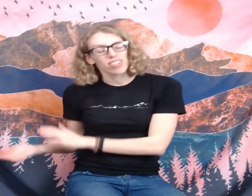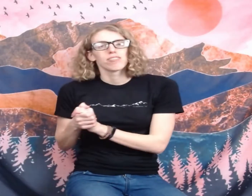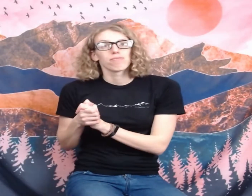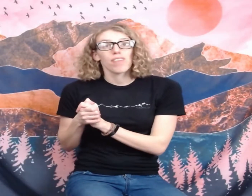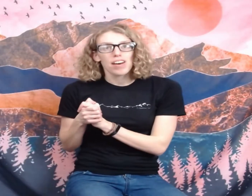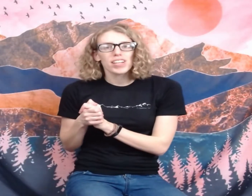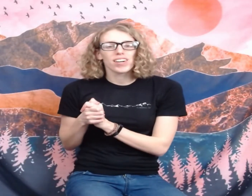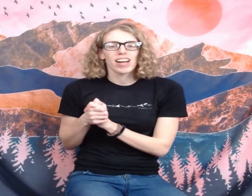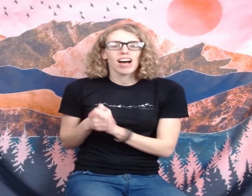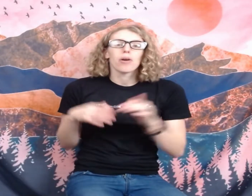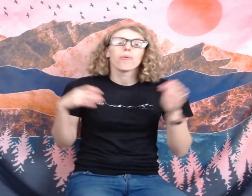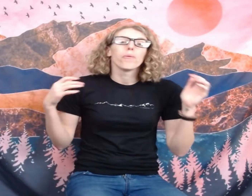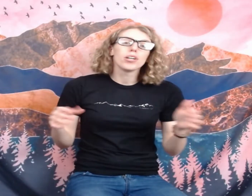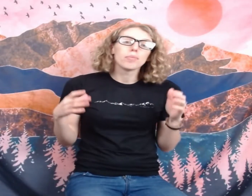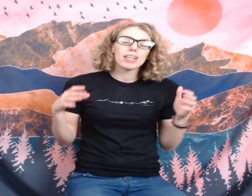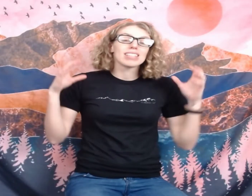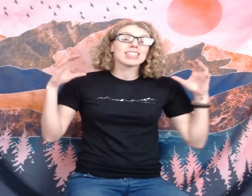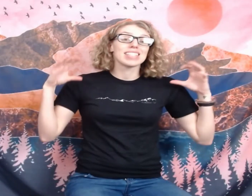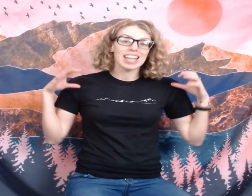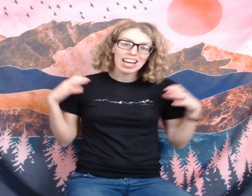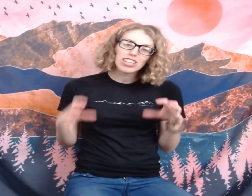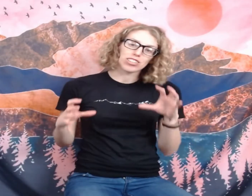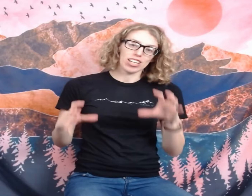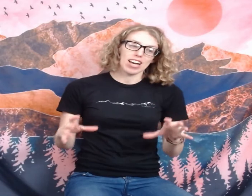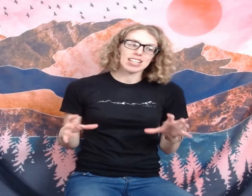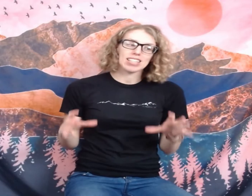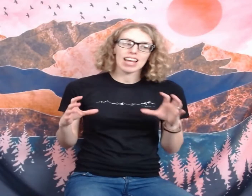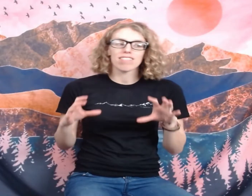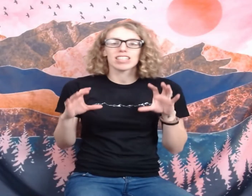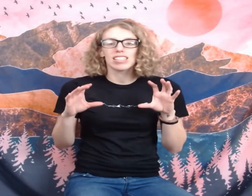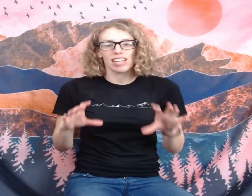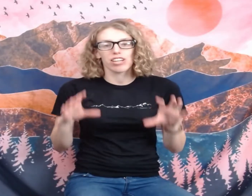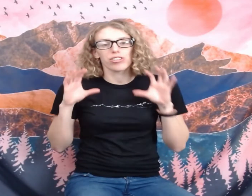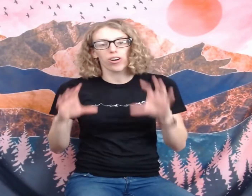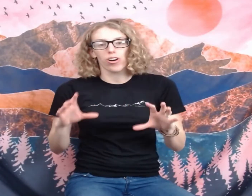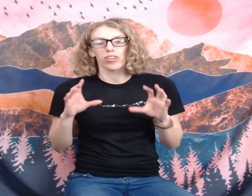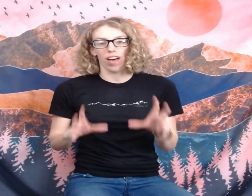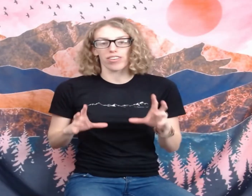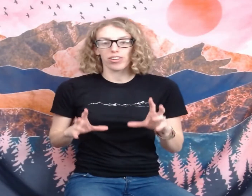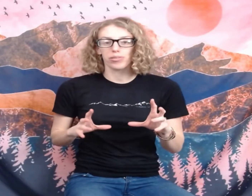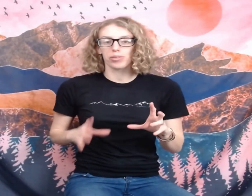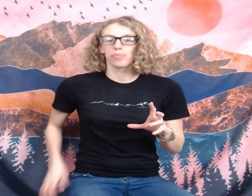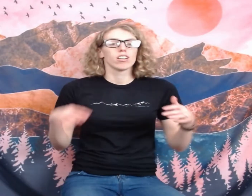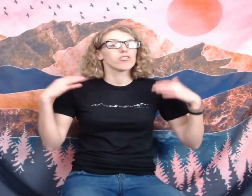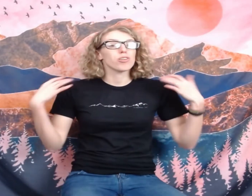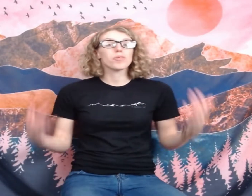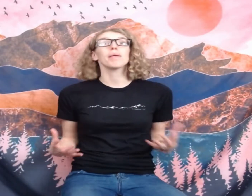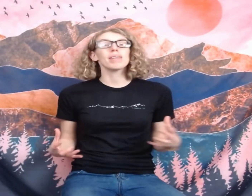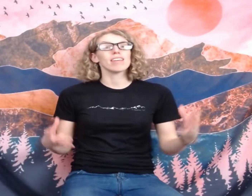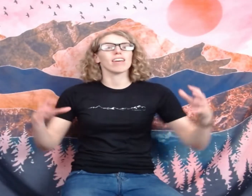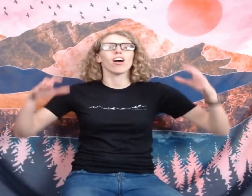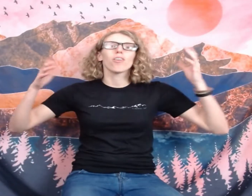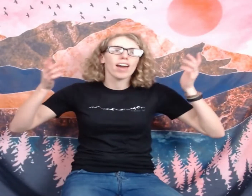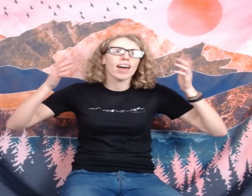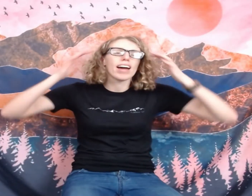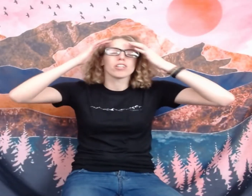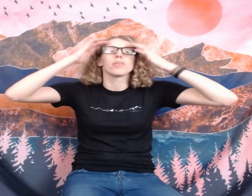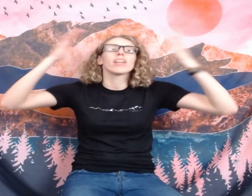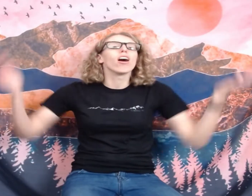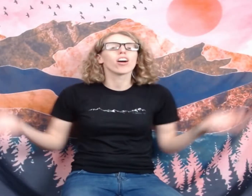found at REI will be standardized and have these standard R values. So you might be thinking okay I know what an R